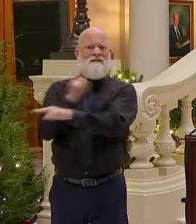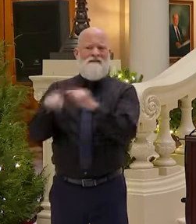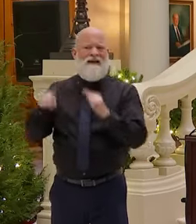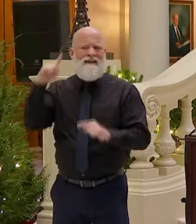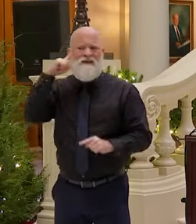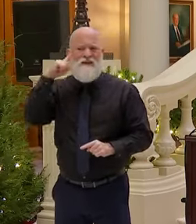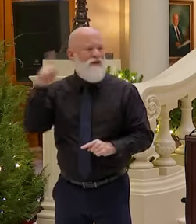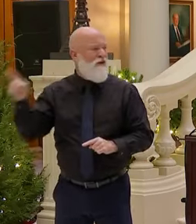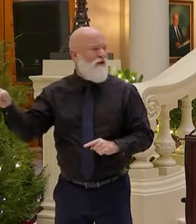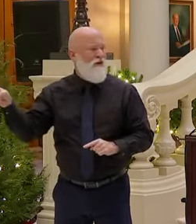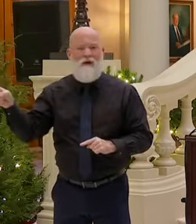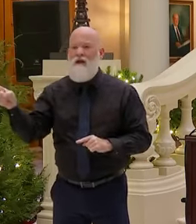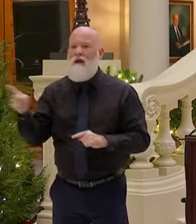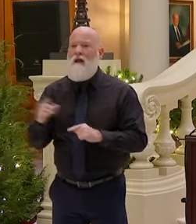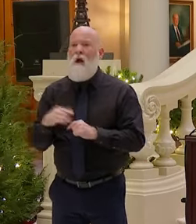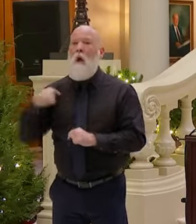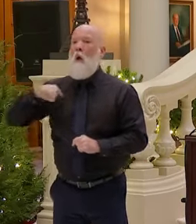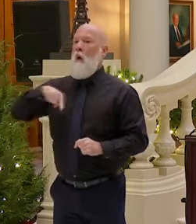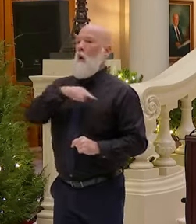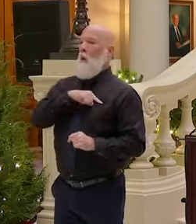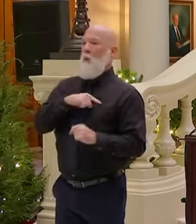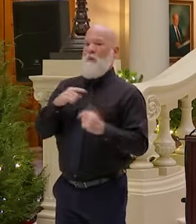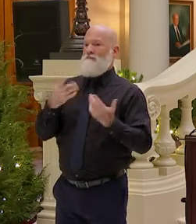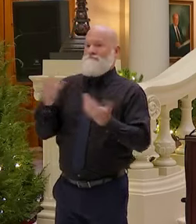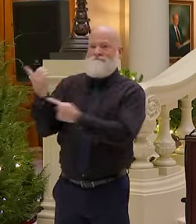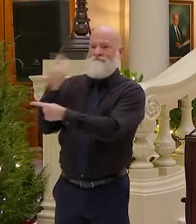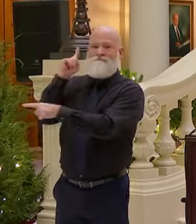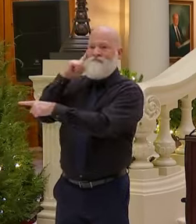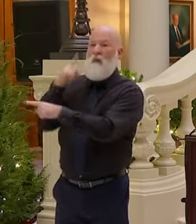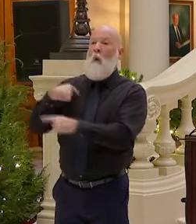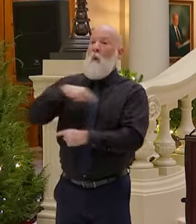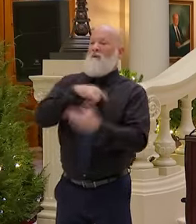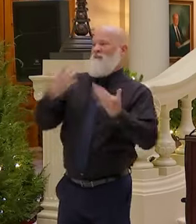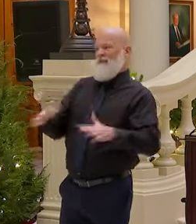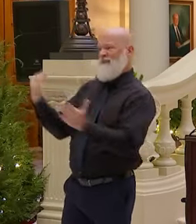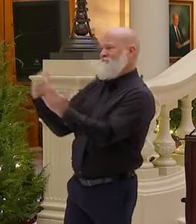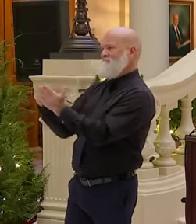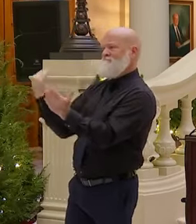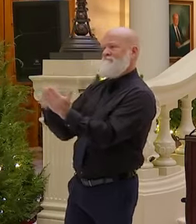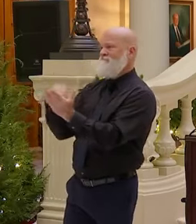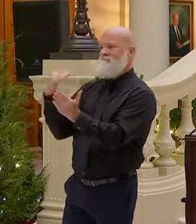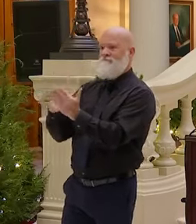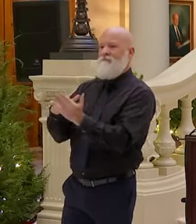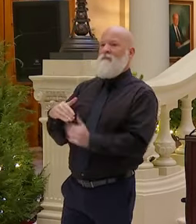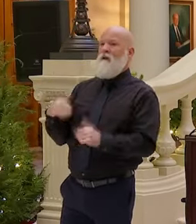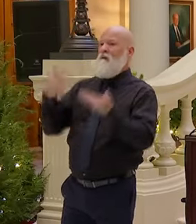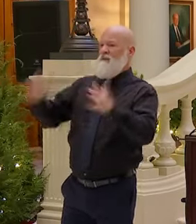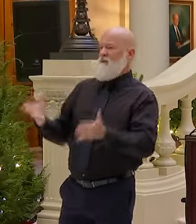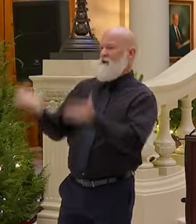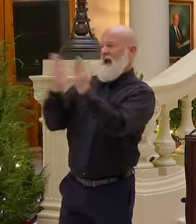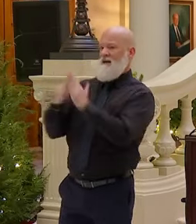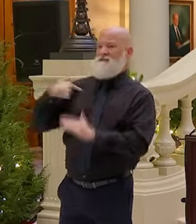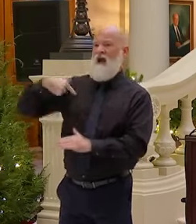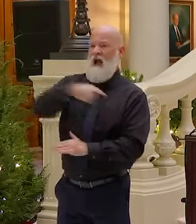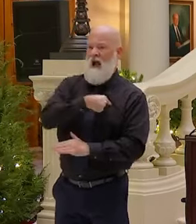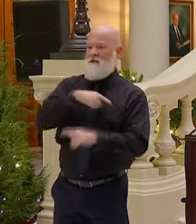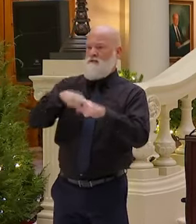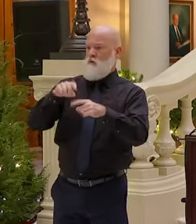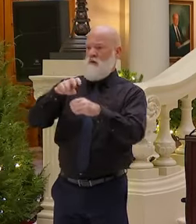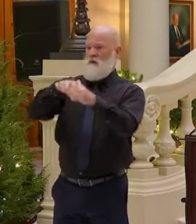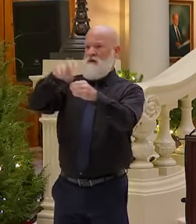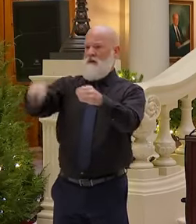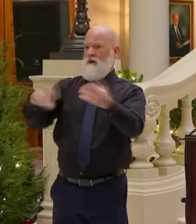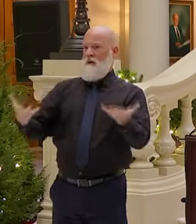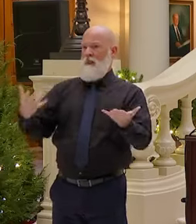We have said it repeatedly. mean, it's been pretty clear. They called for us to resign. And frankly, when they called for us to resign, and the president